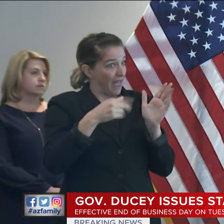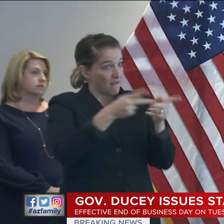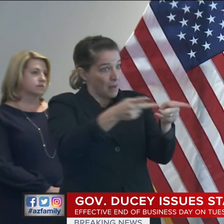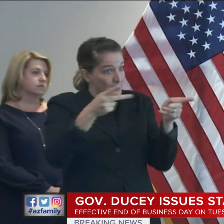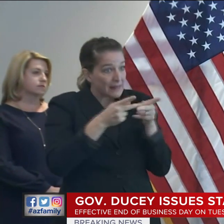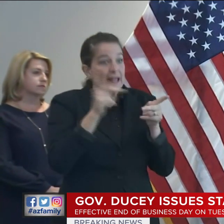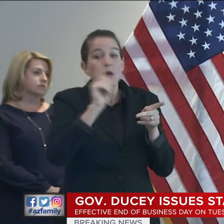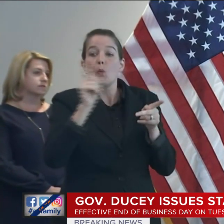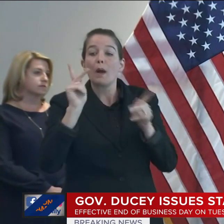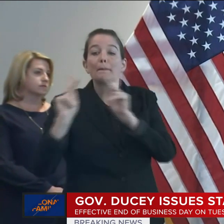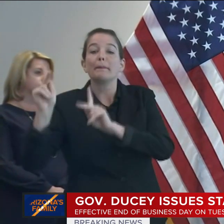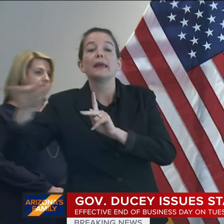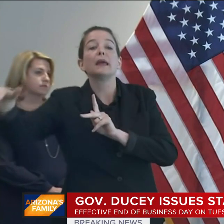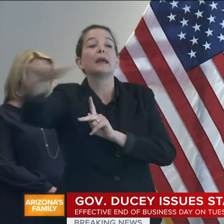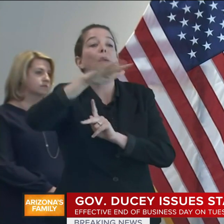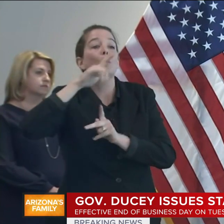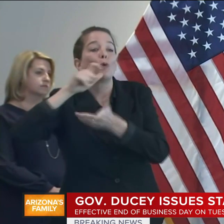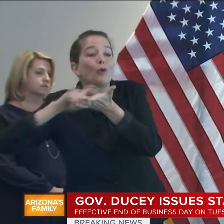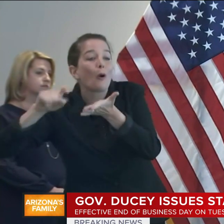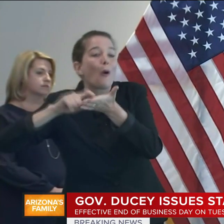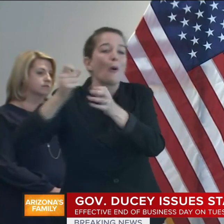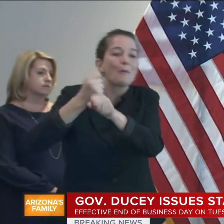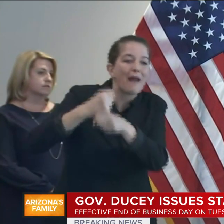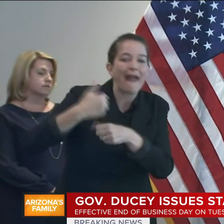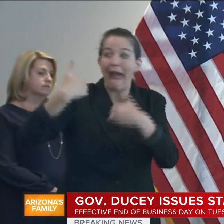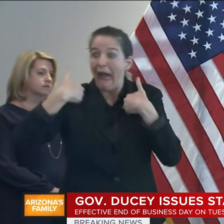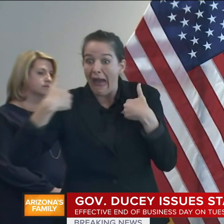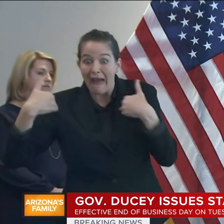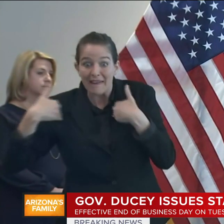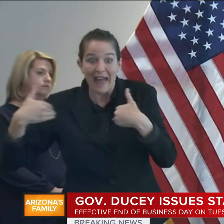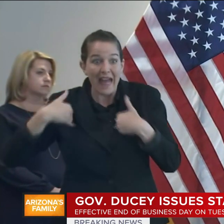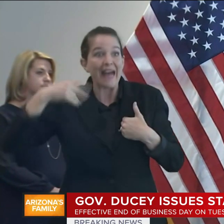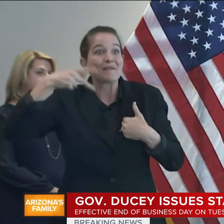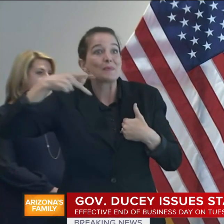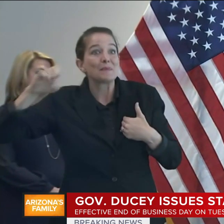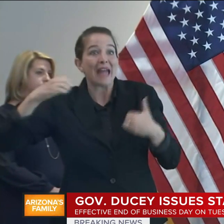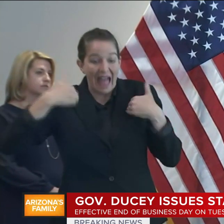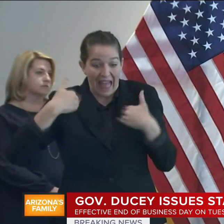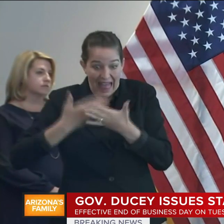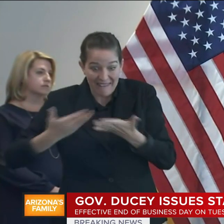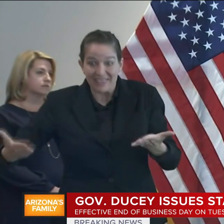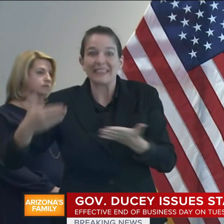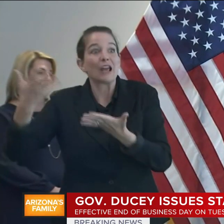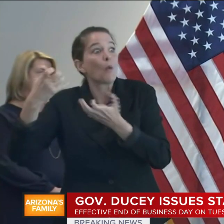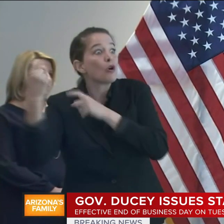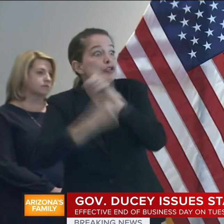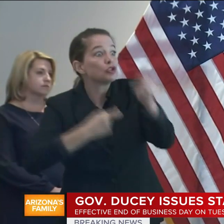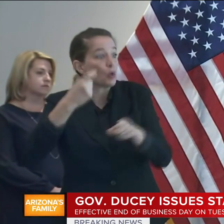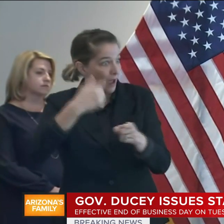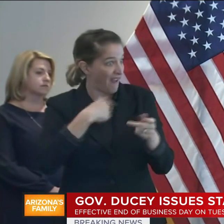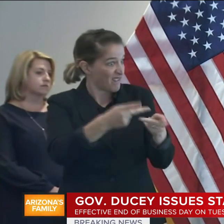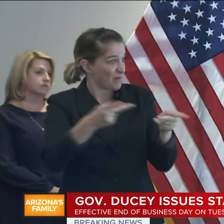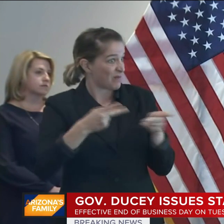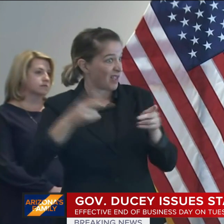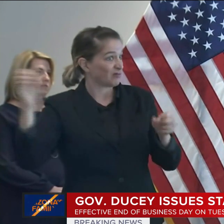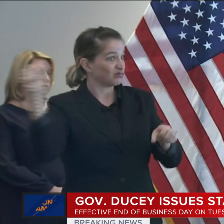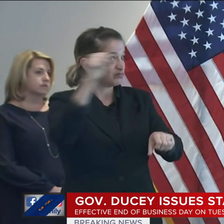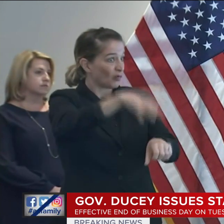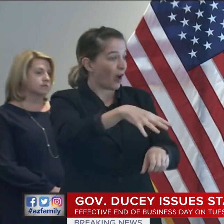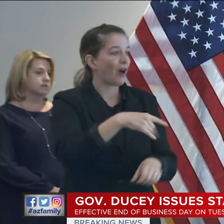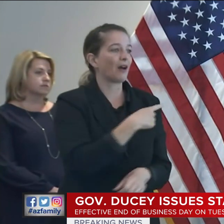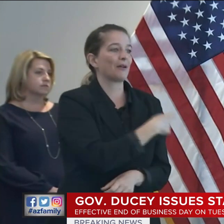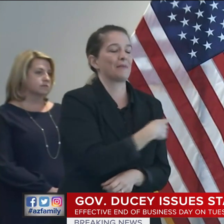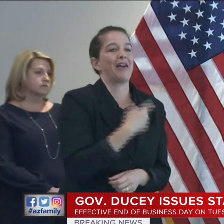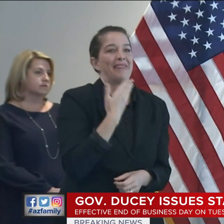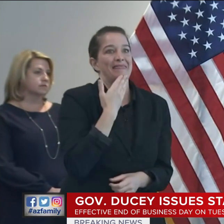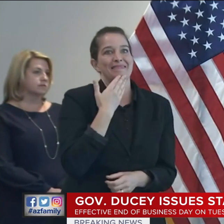hospitals and health systems? Stephanie, thanks very much for that question. want to say there not only are a lot of people in the state, there have been